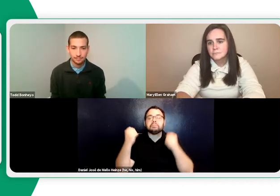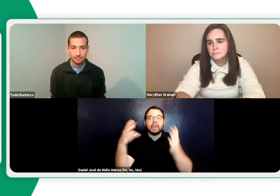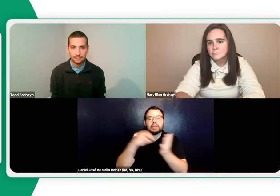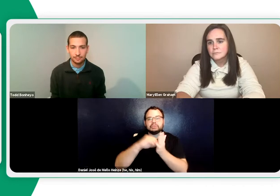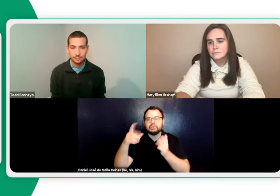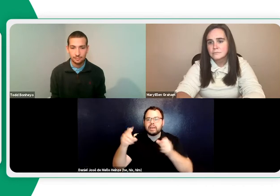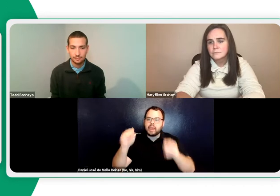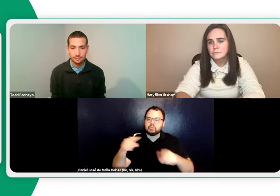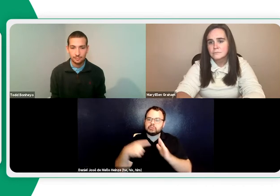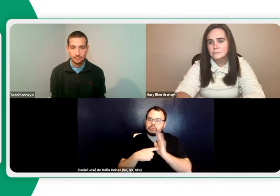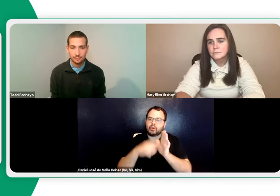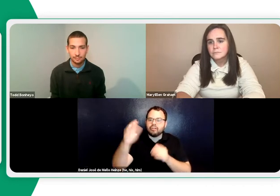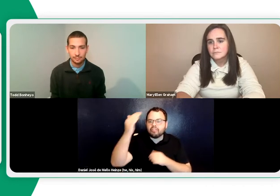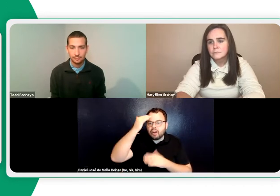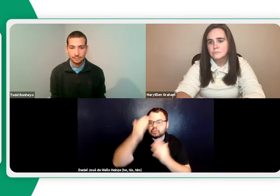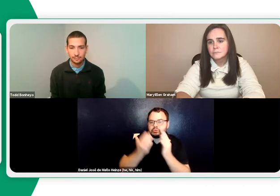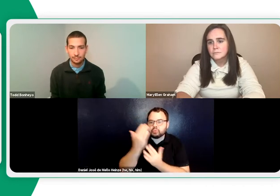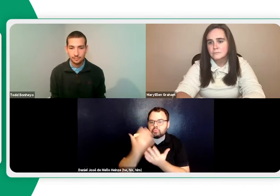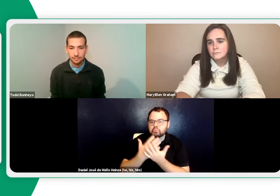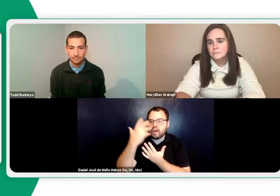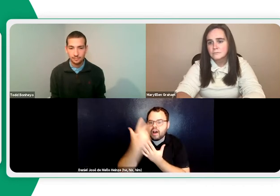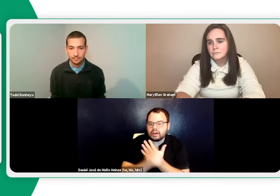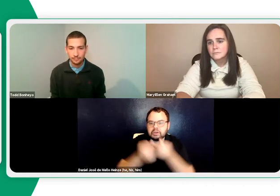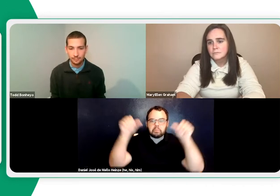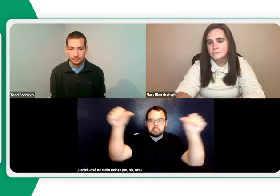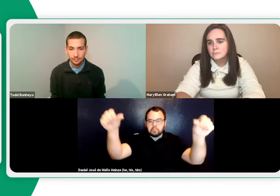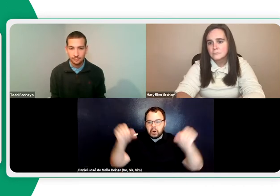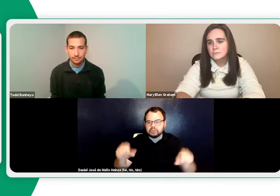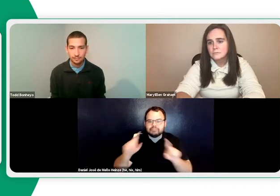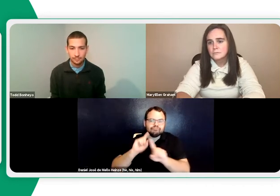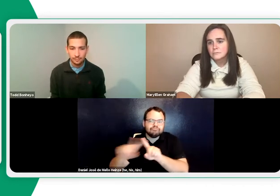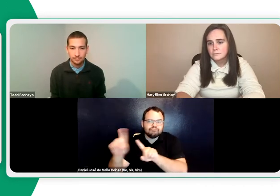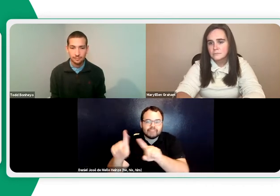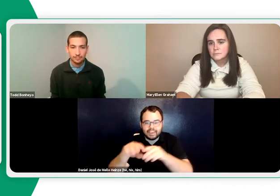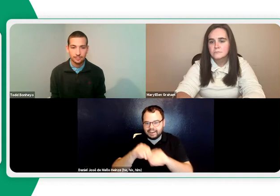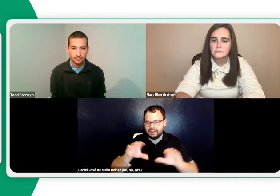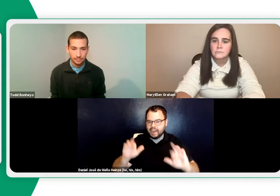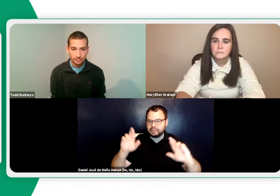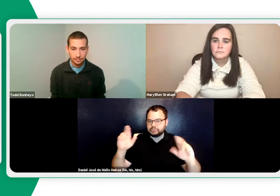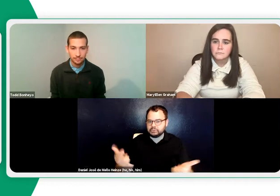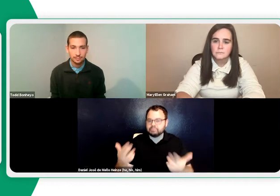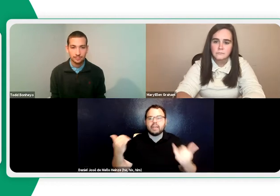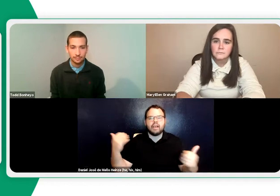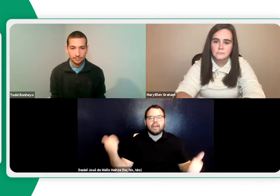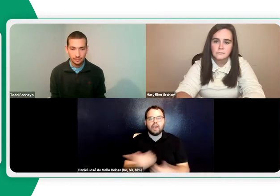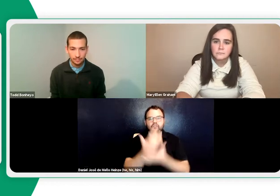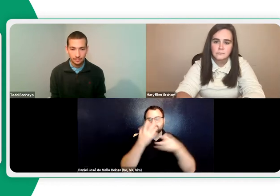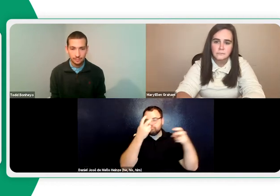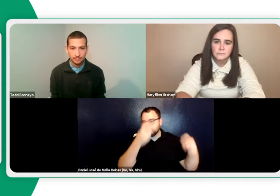modeling, showing examples. Many students are able to show their knowledge through projects that they make, posters, various different